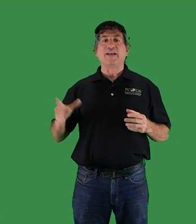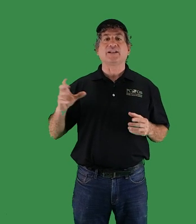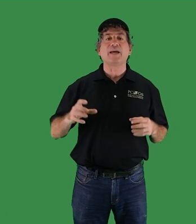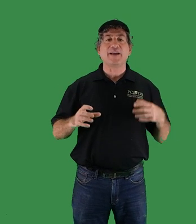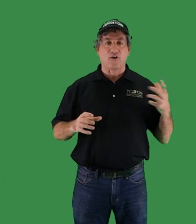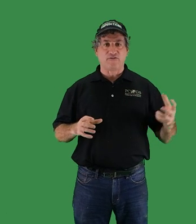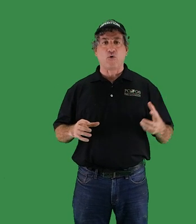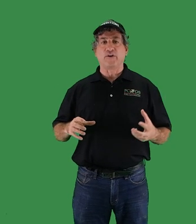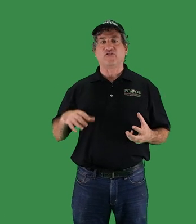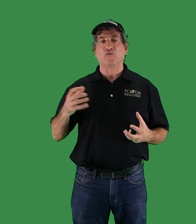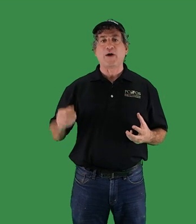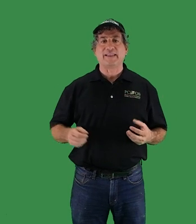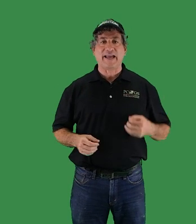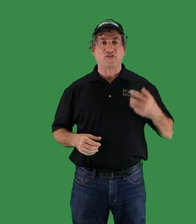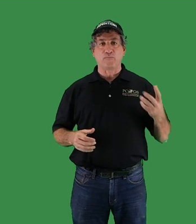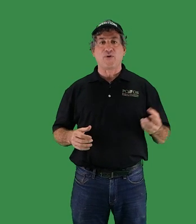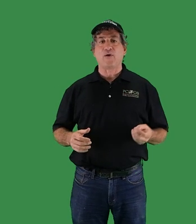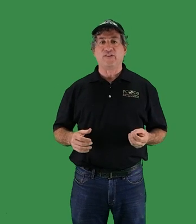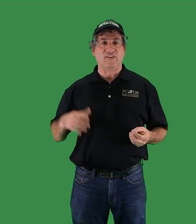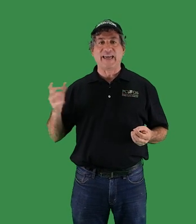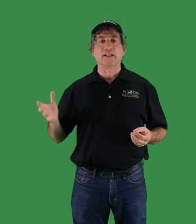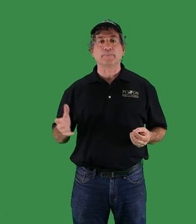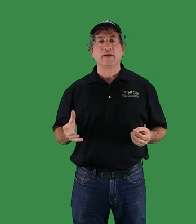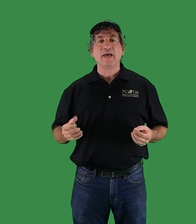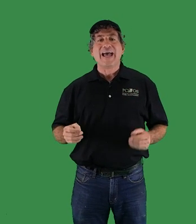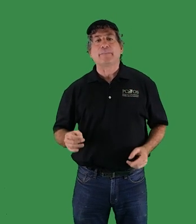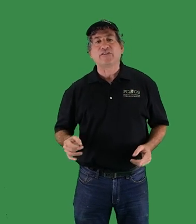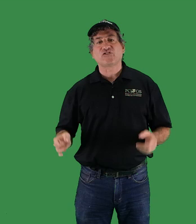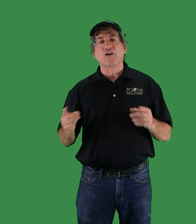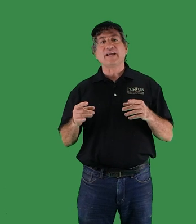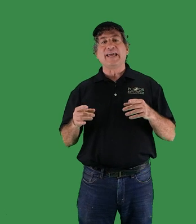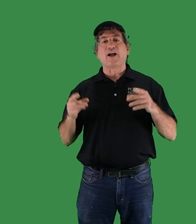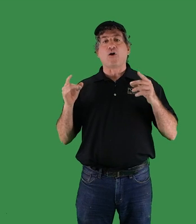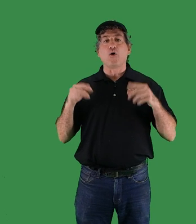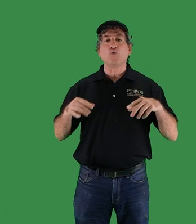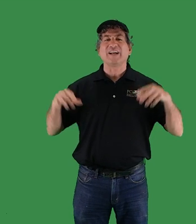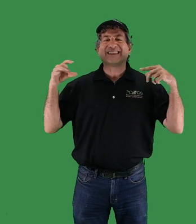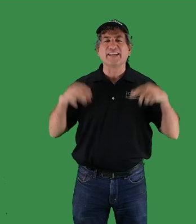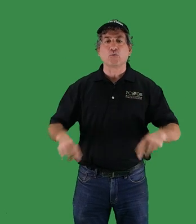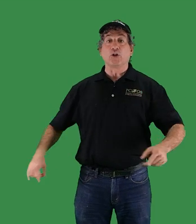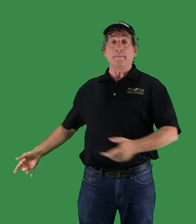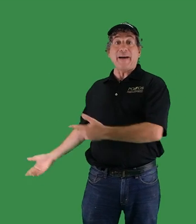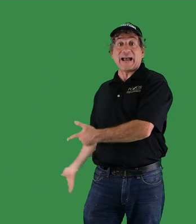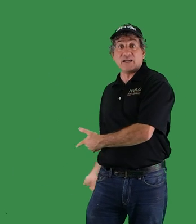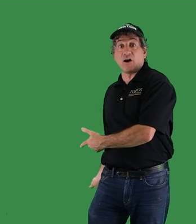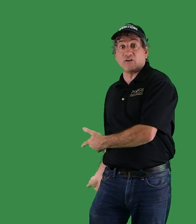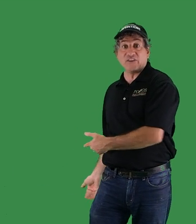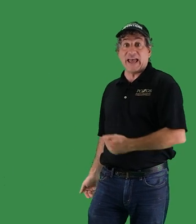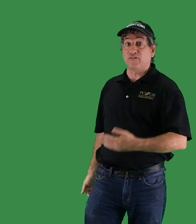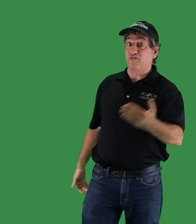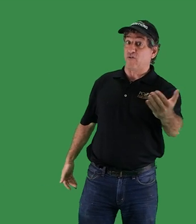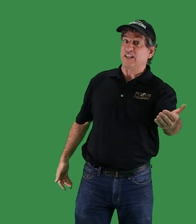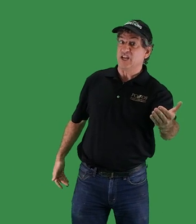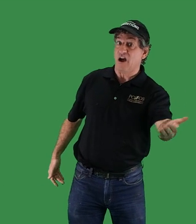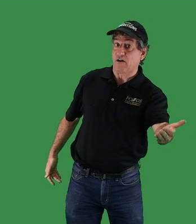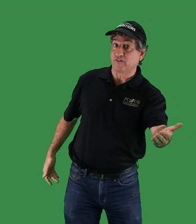reclaiming our forests and wetlands and prairies and kelp, and by starting in our own literal backyards and front yards,